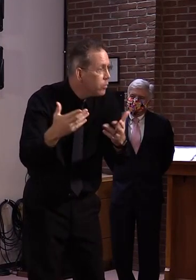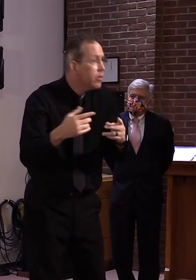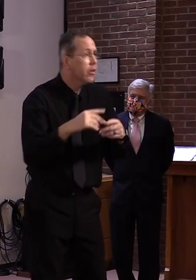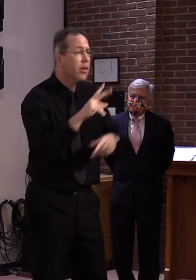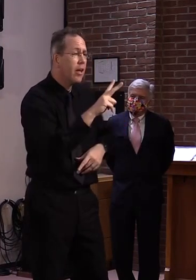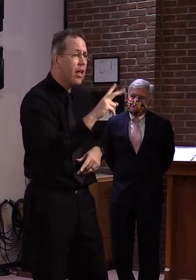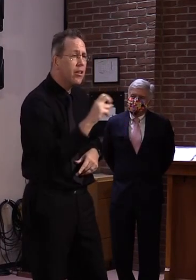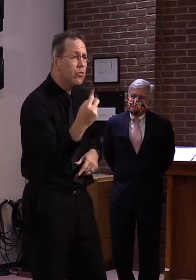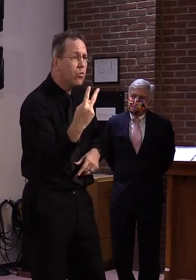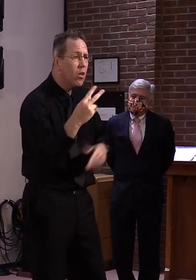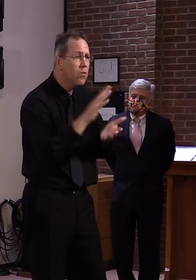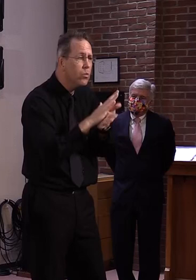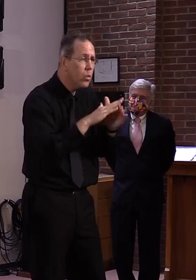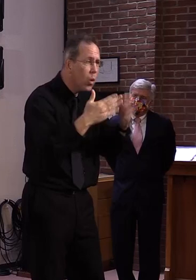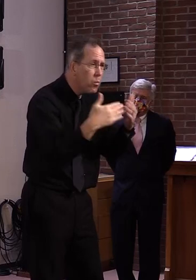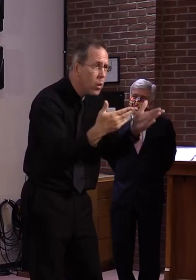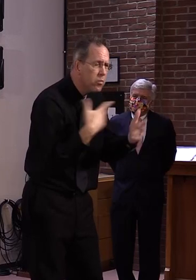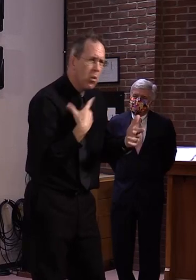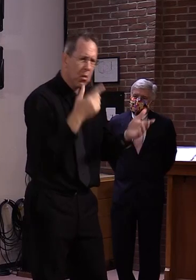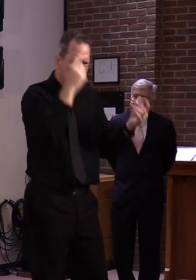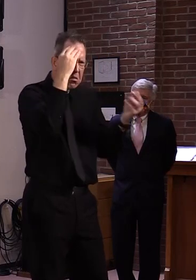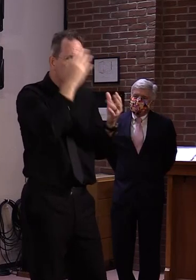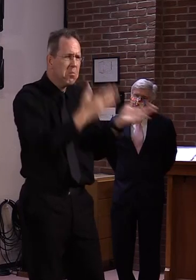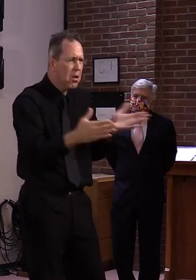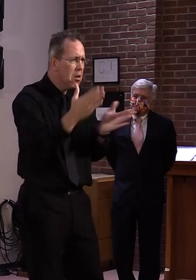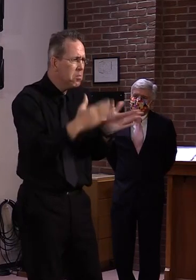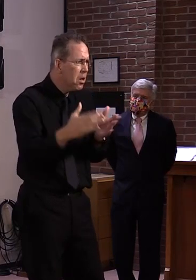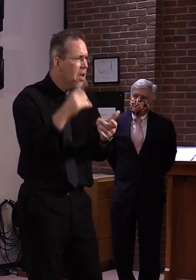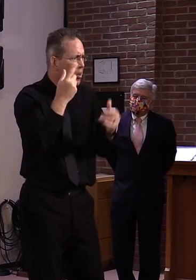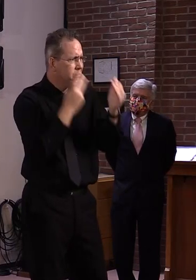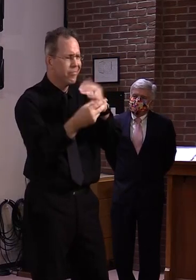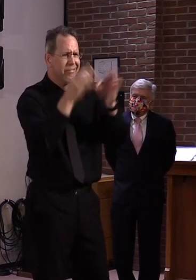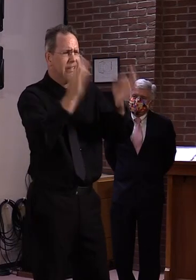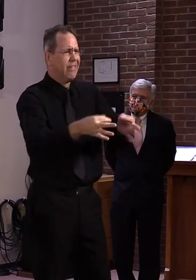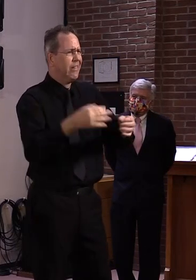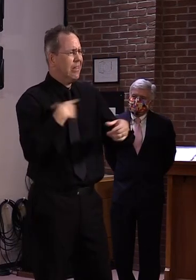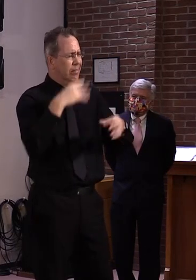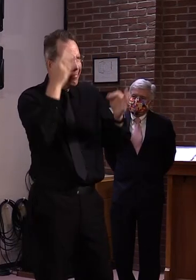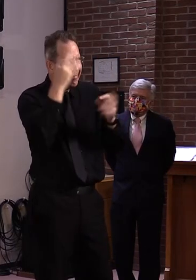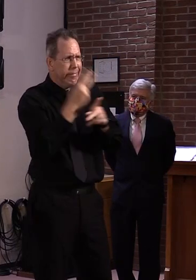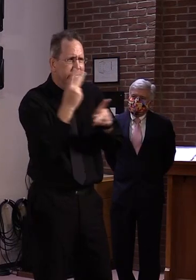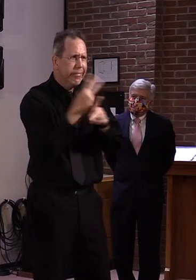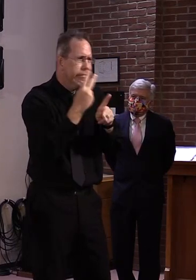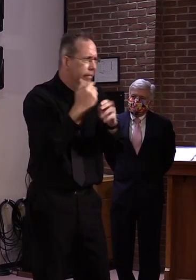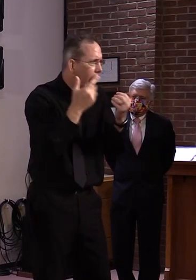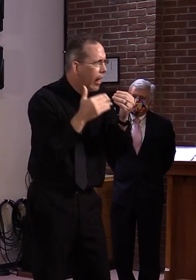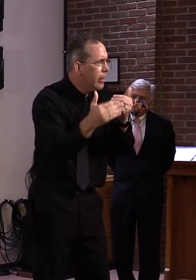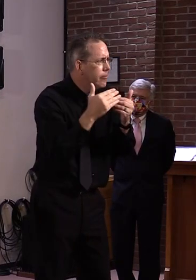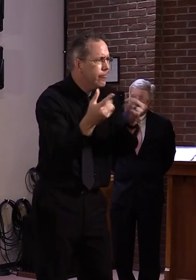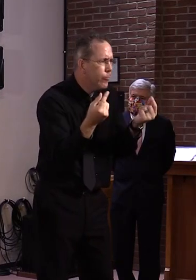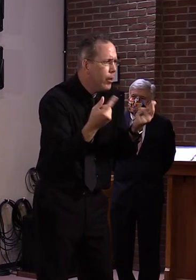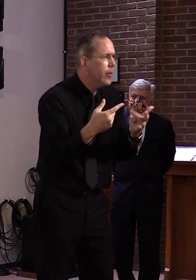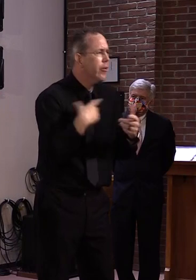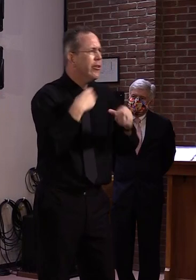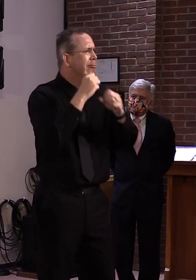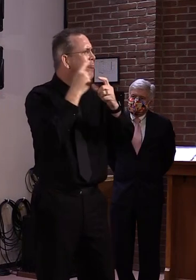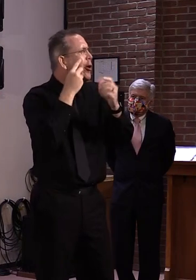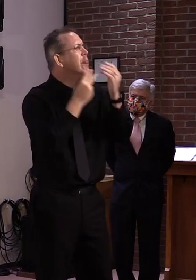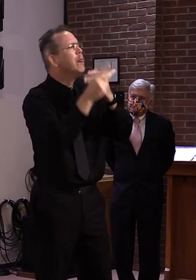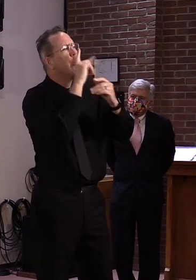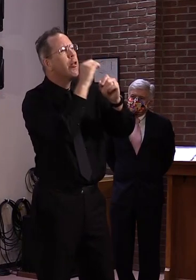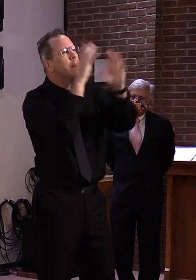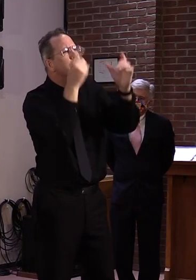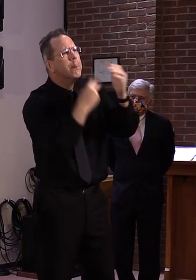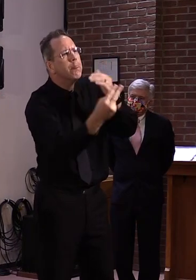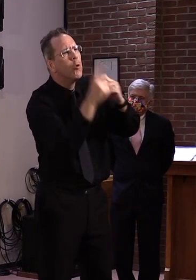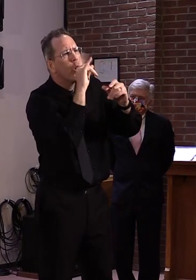and we're looking ahead, you know, we're trying to contemplate what's going to happen again once we can get to everyone to a